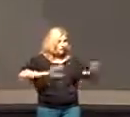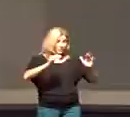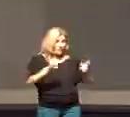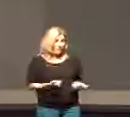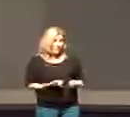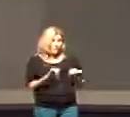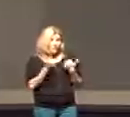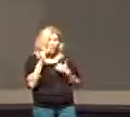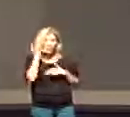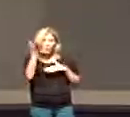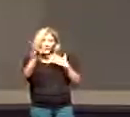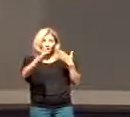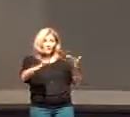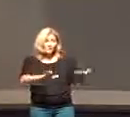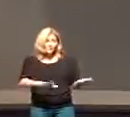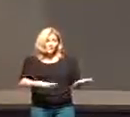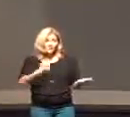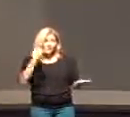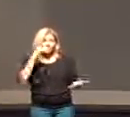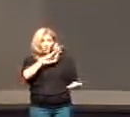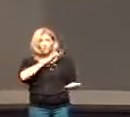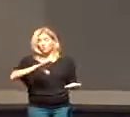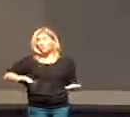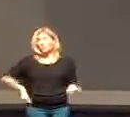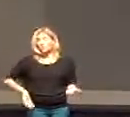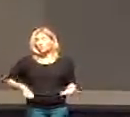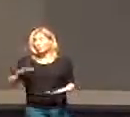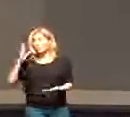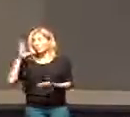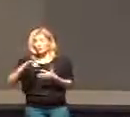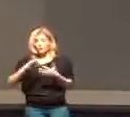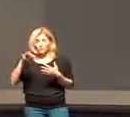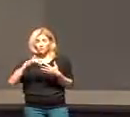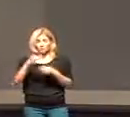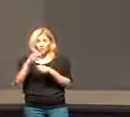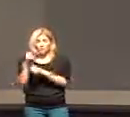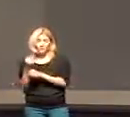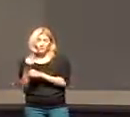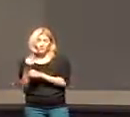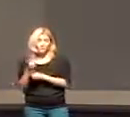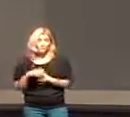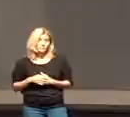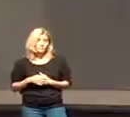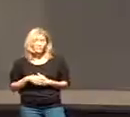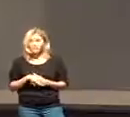my life will I die for Christ will I choose to hold on to it